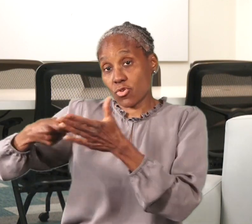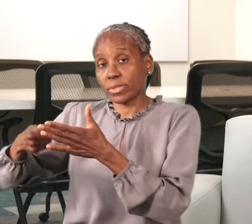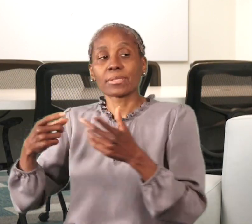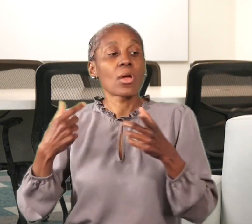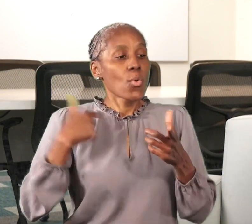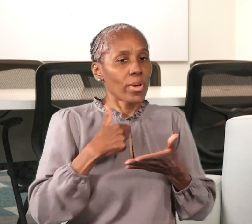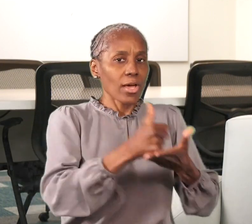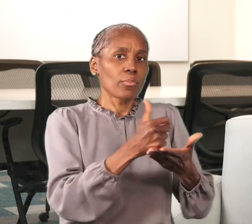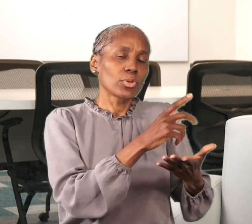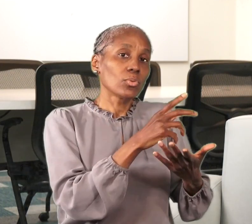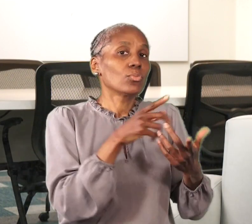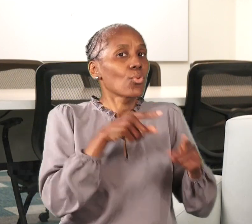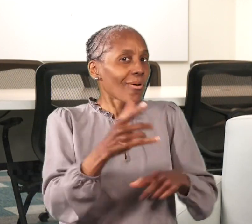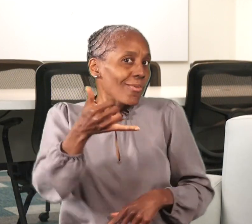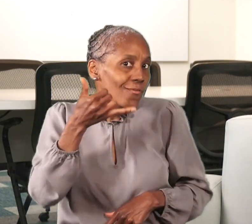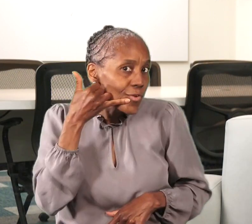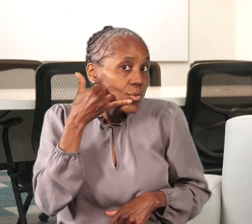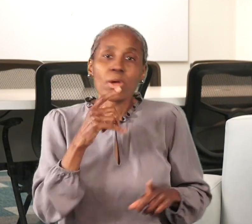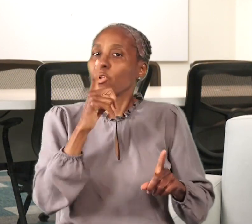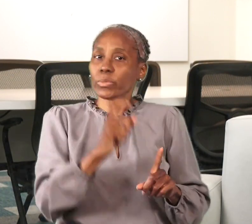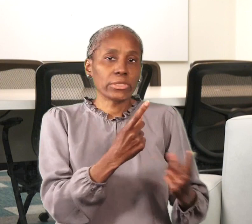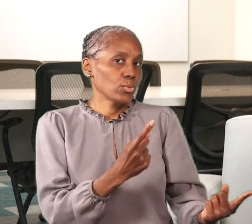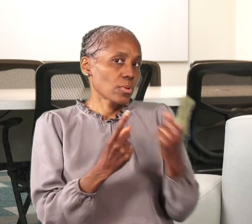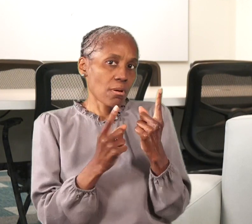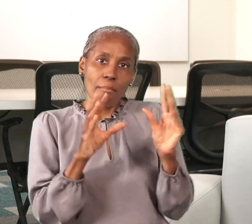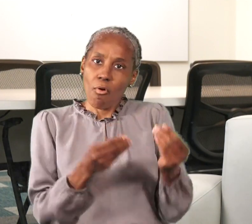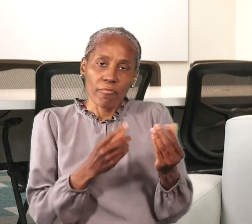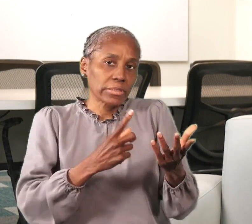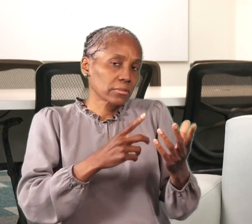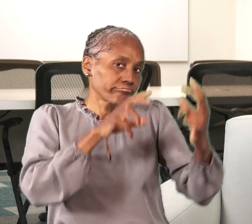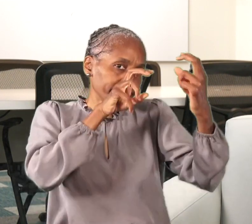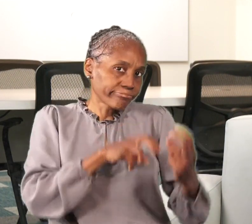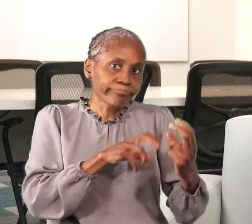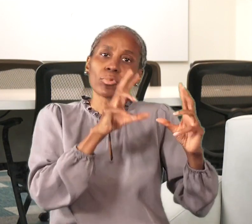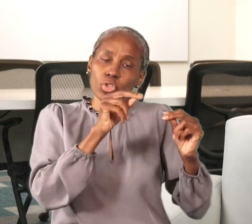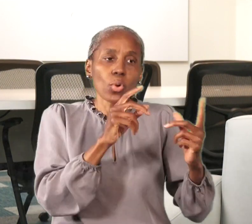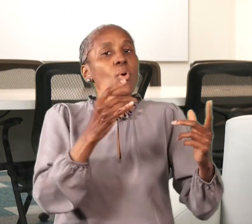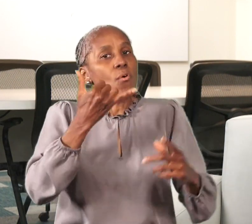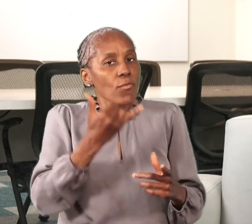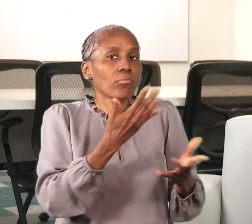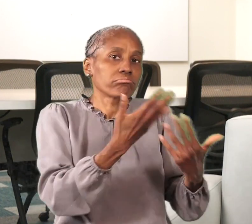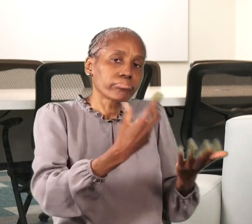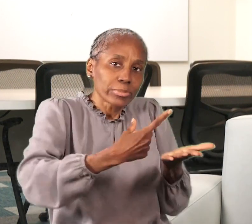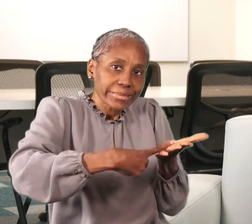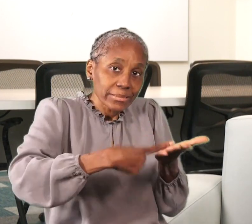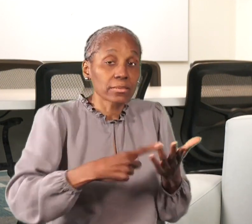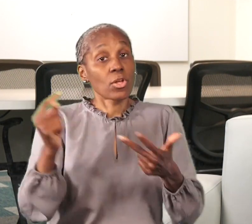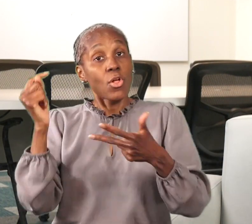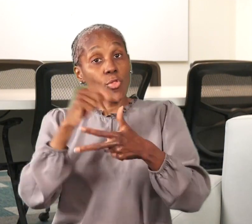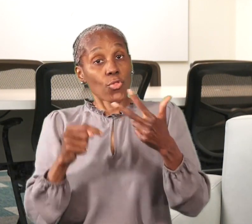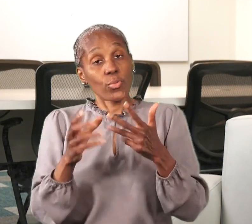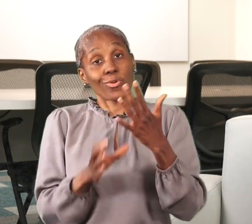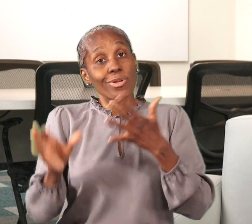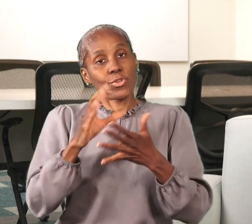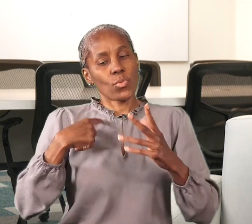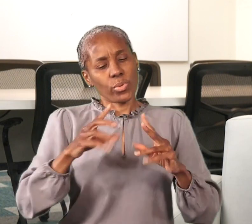We can help you enroll in that over the phone, no office necessary for you to go into. There